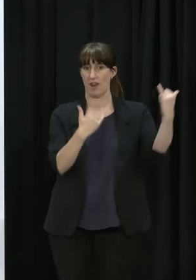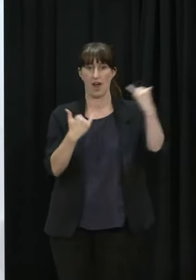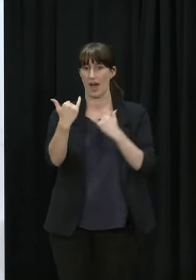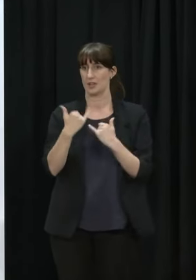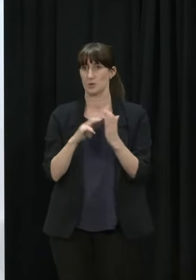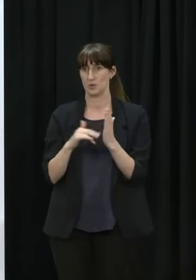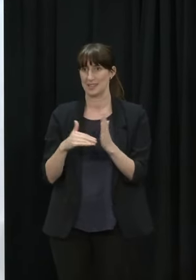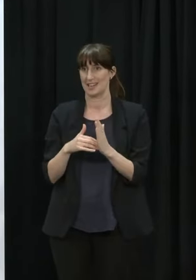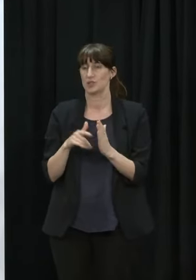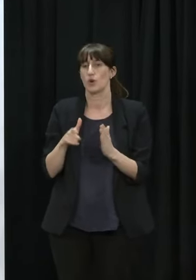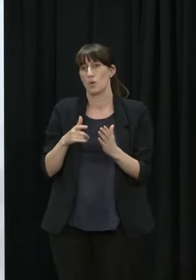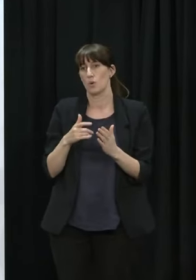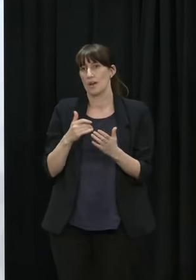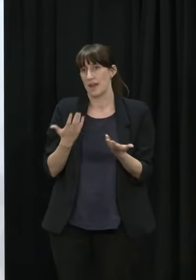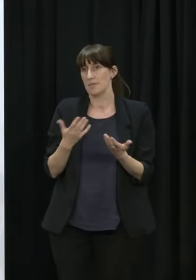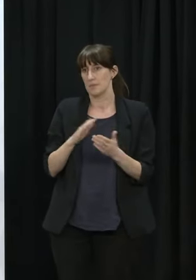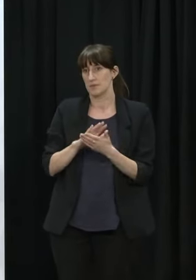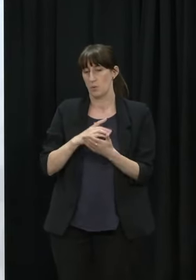the